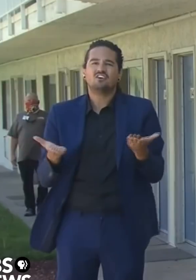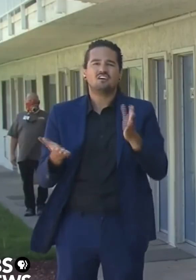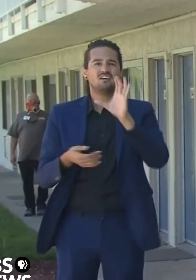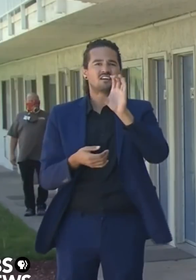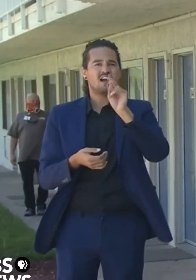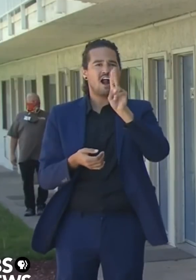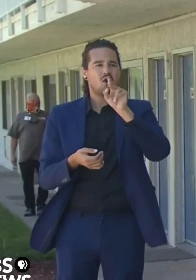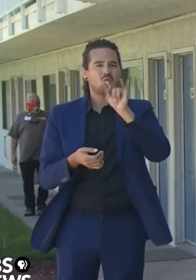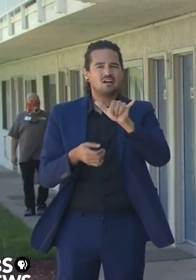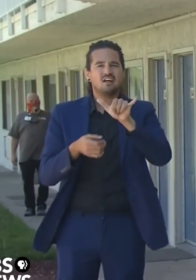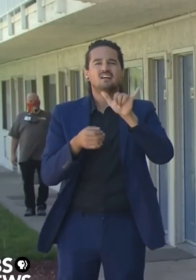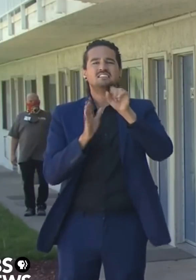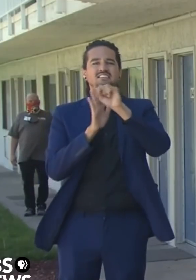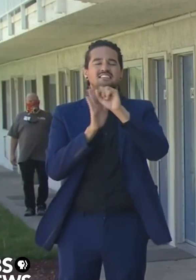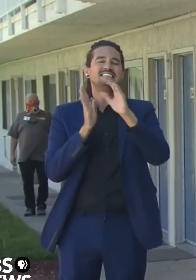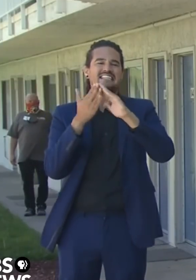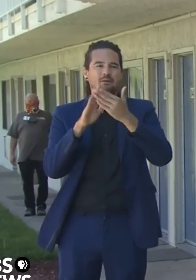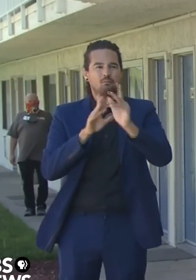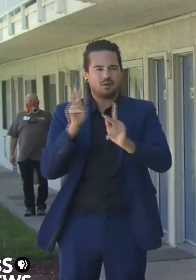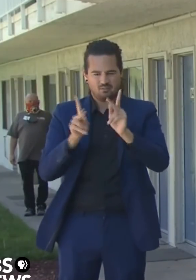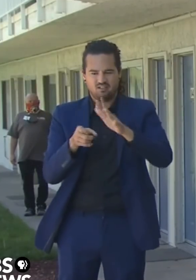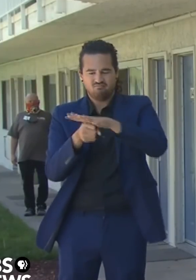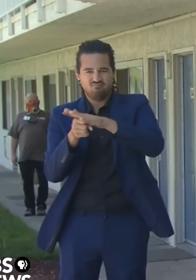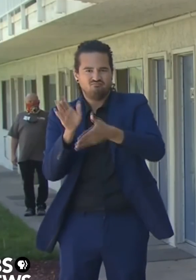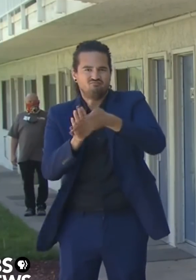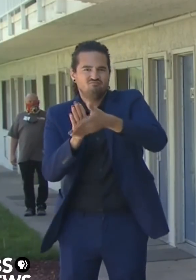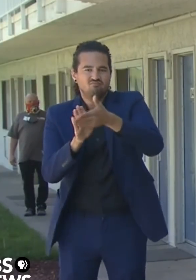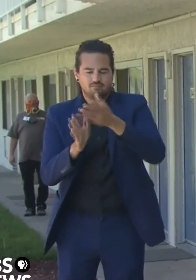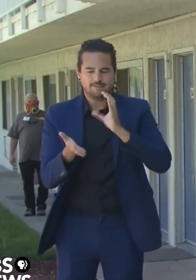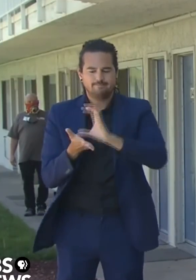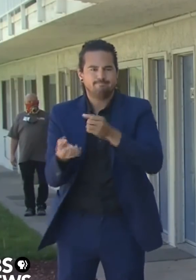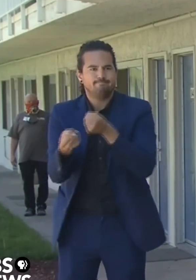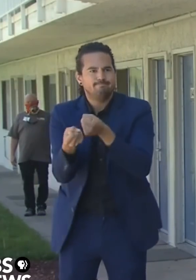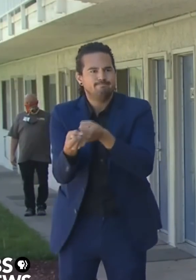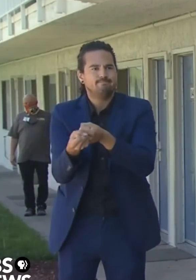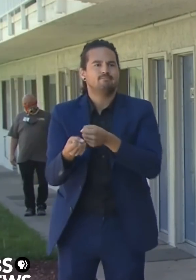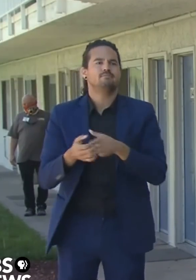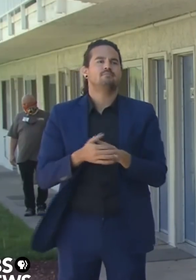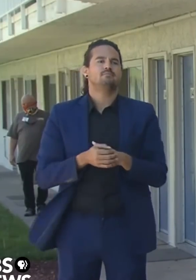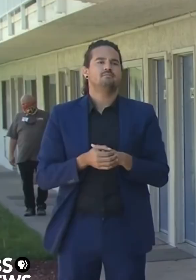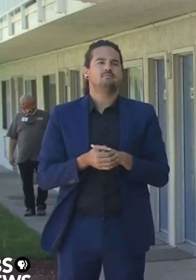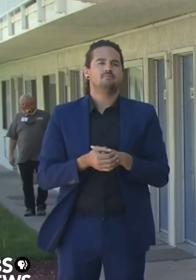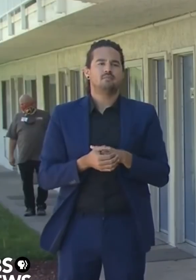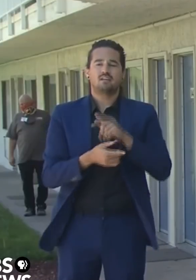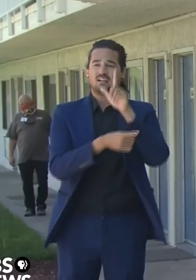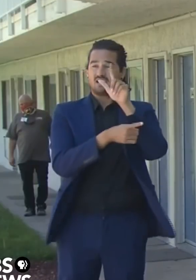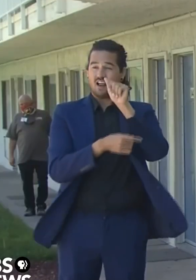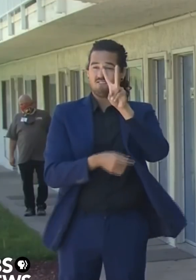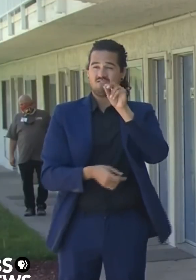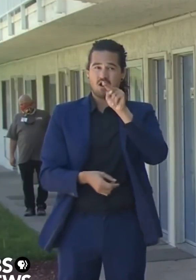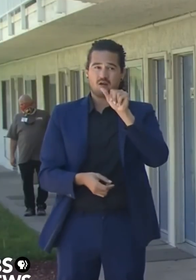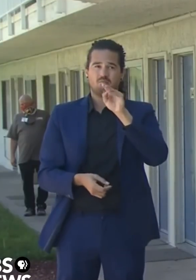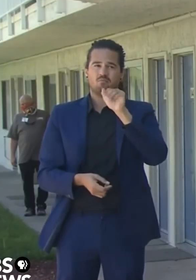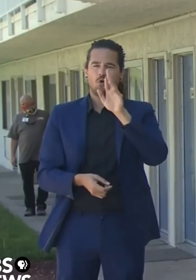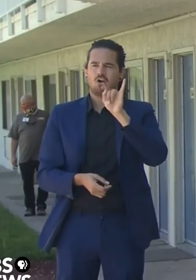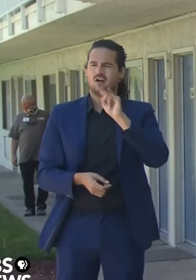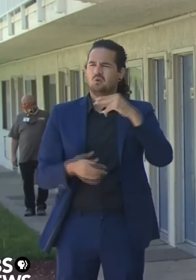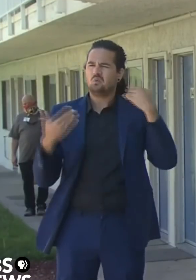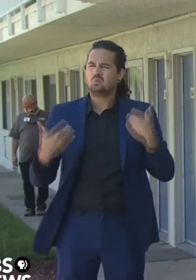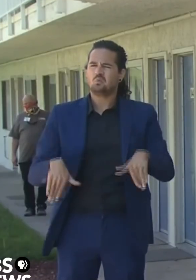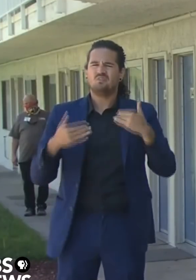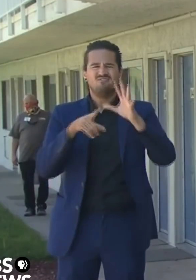the job. And she has done a magnificent job with Supervisor Glover and others that have been out there